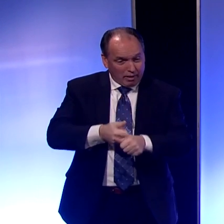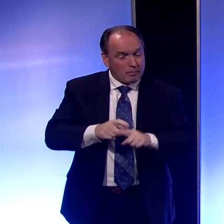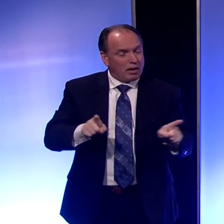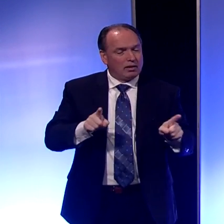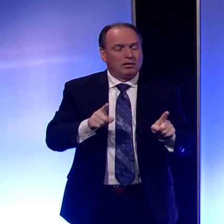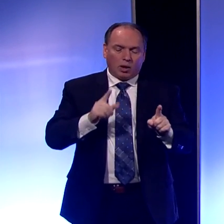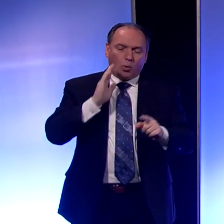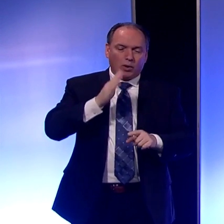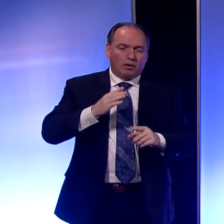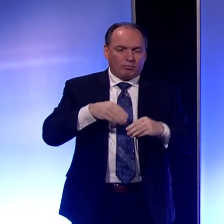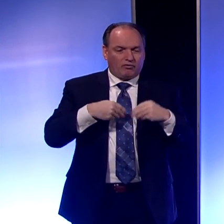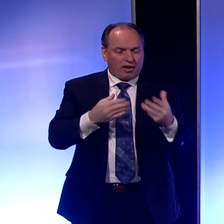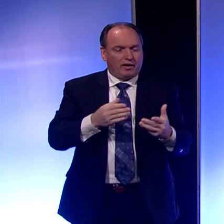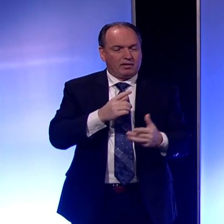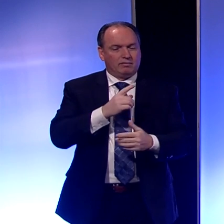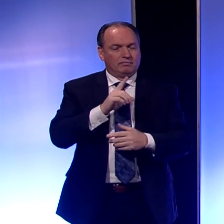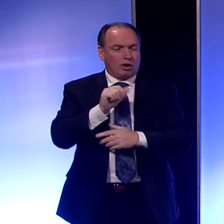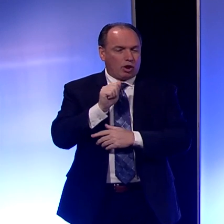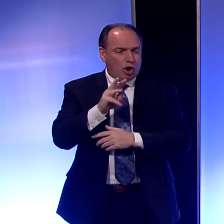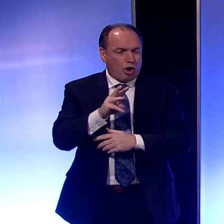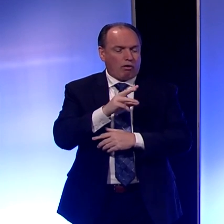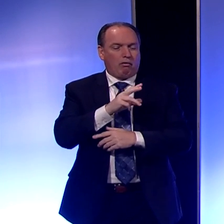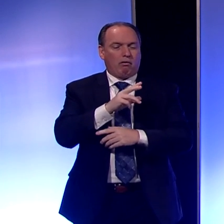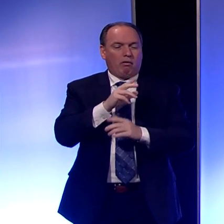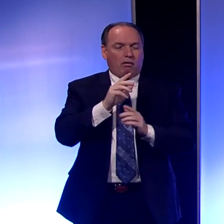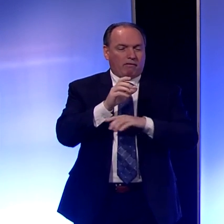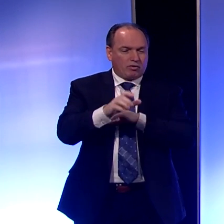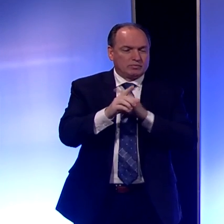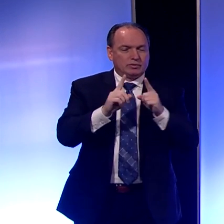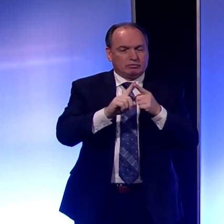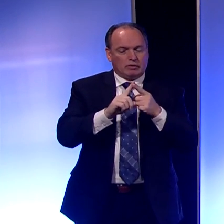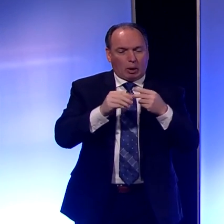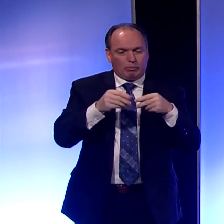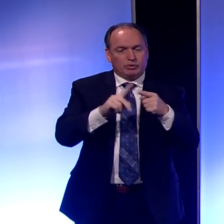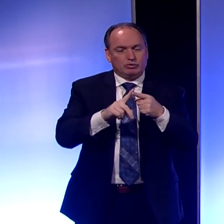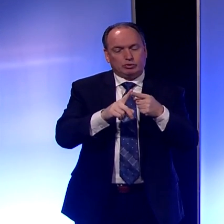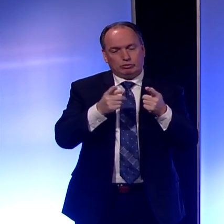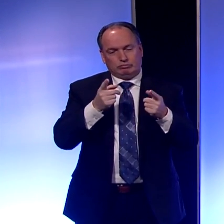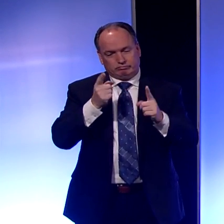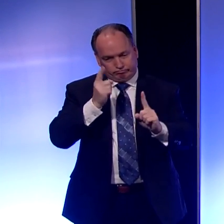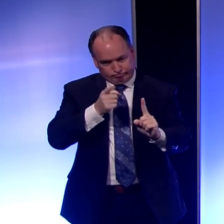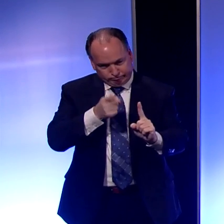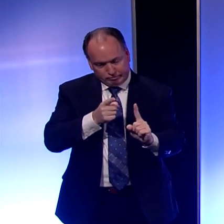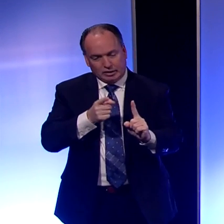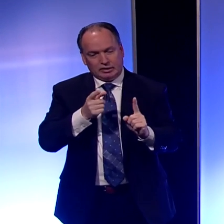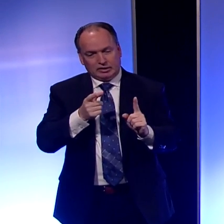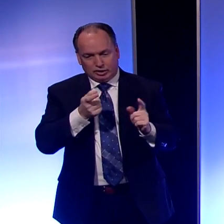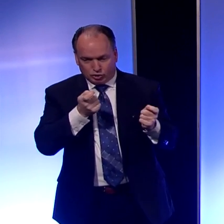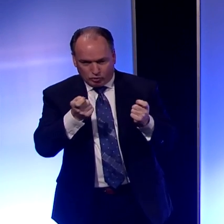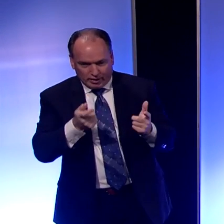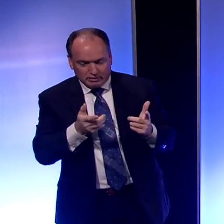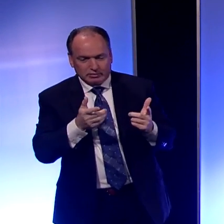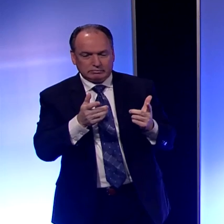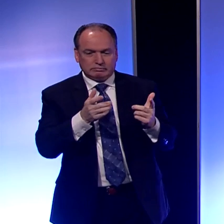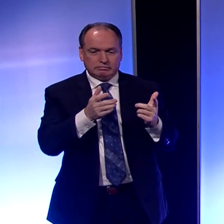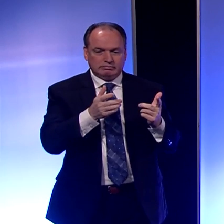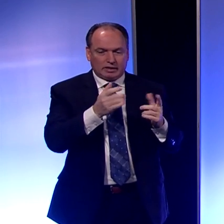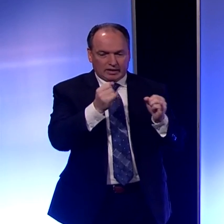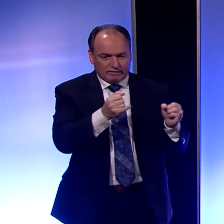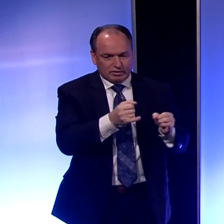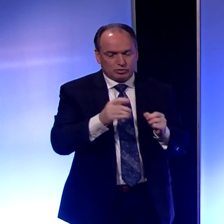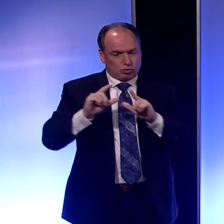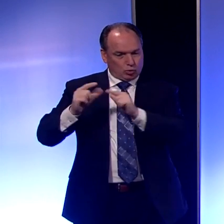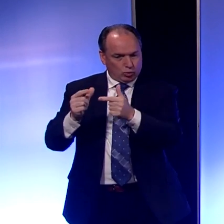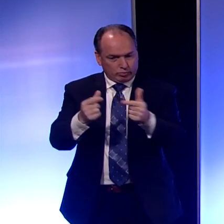give law enforcement the opportunity to direct individuals, to direct groups that they see about